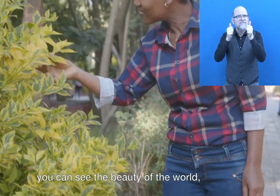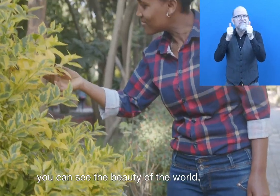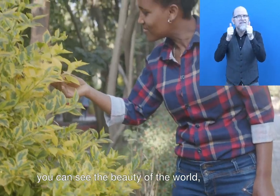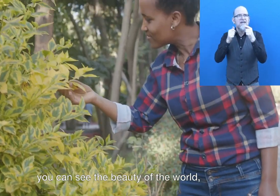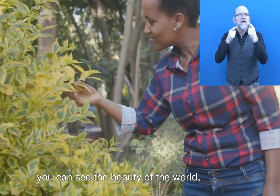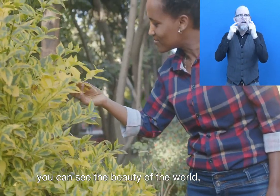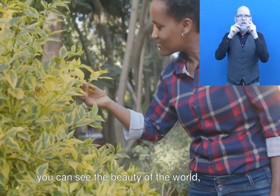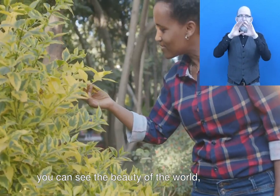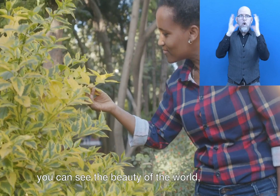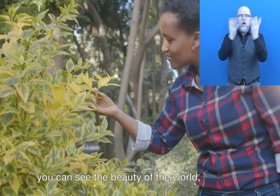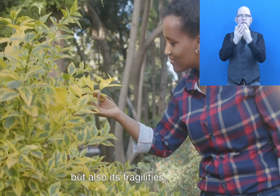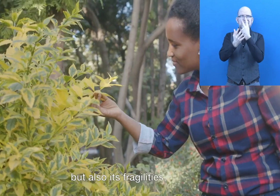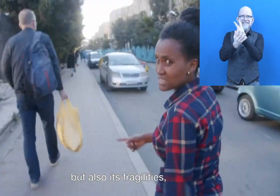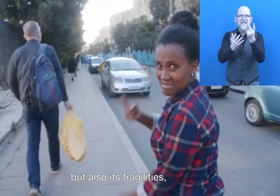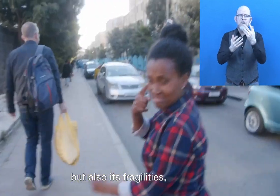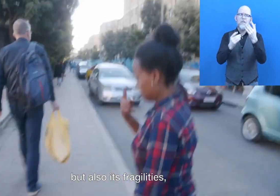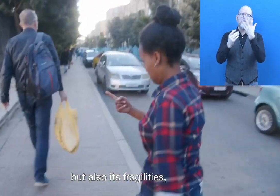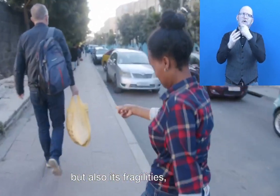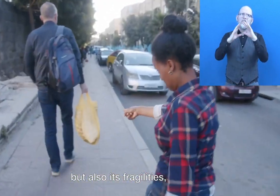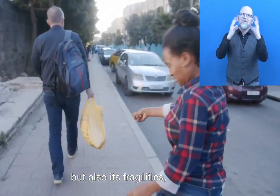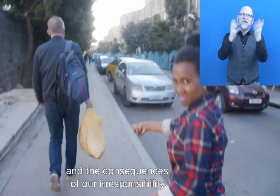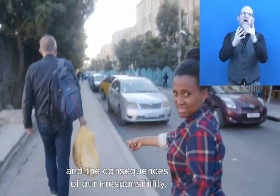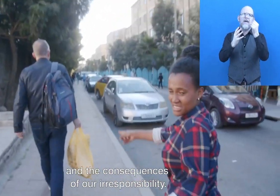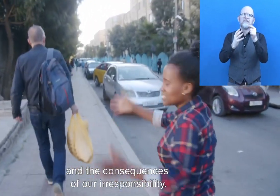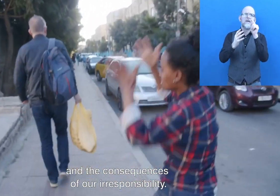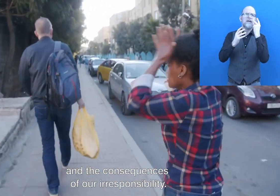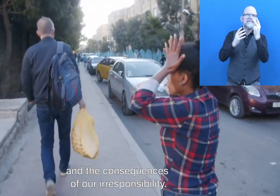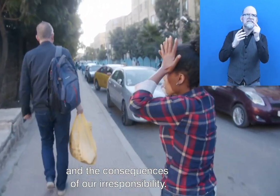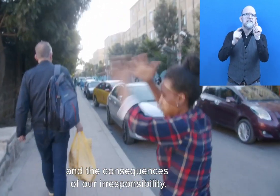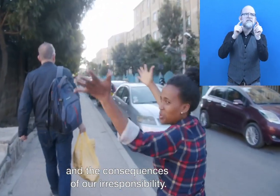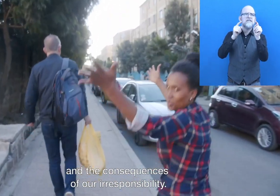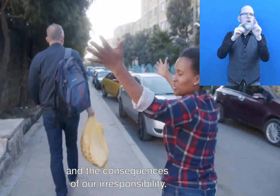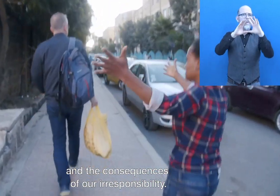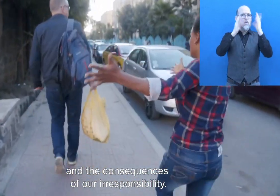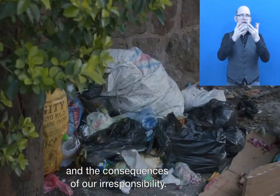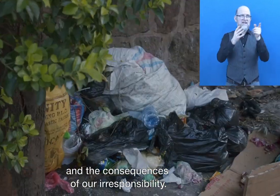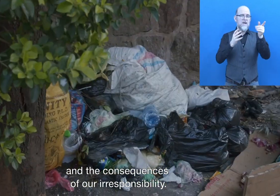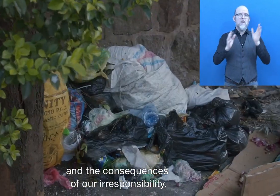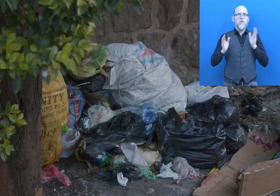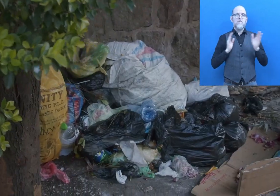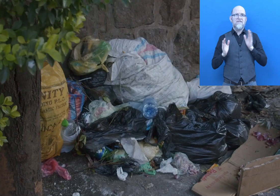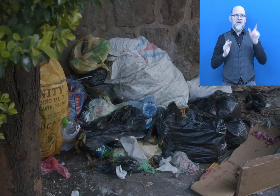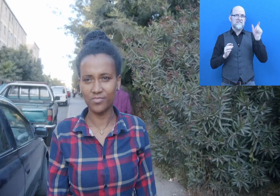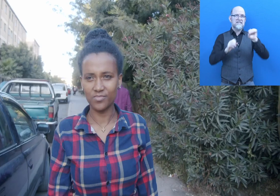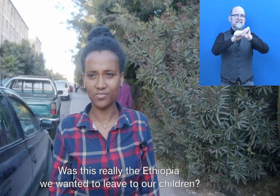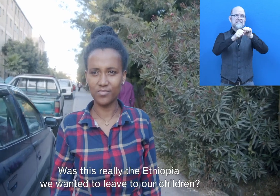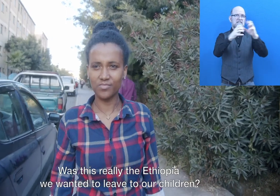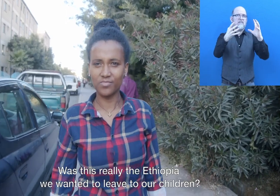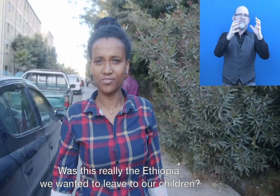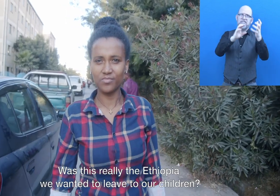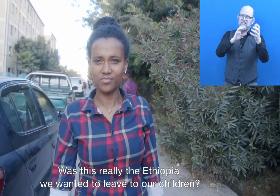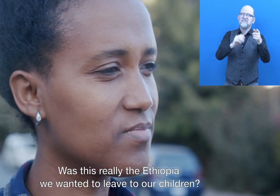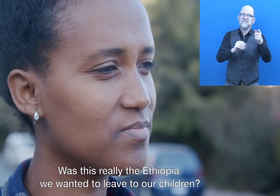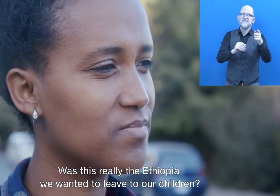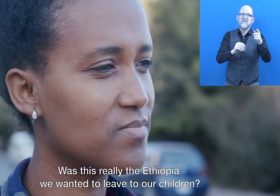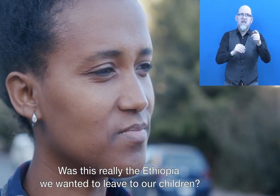you can see the beauty of the world, but also its fragilities and the consequences of our human destructiveness. Was this